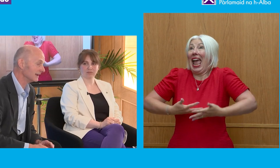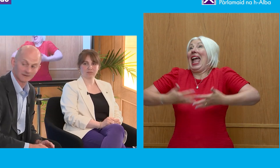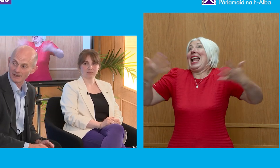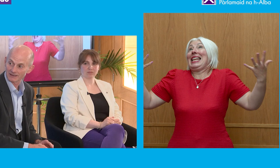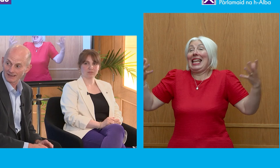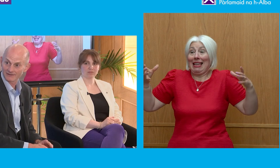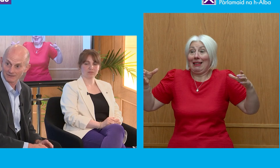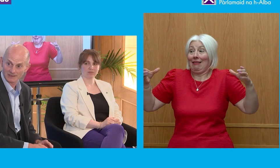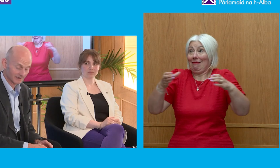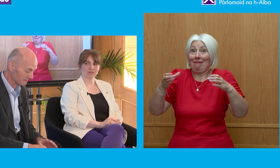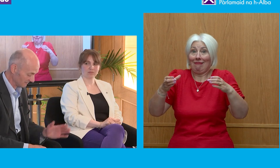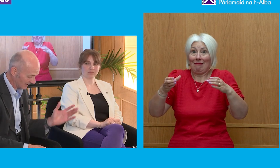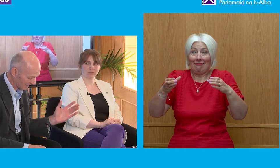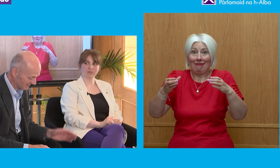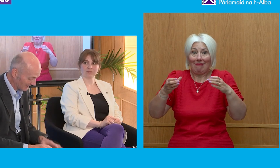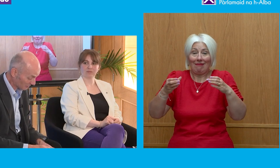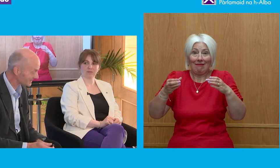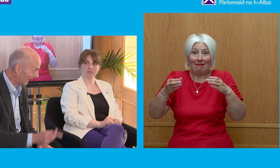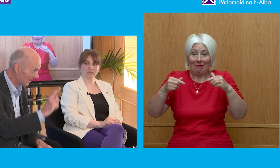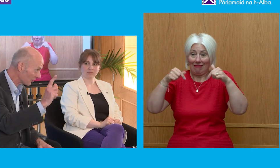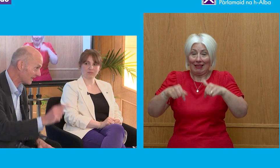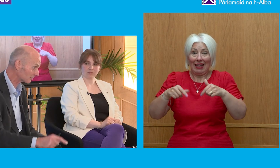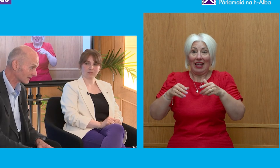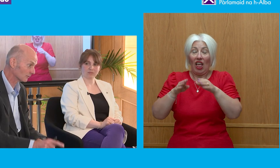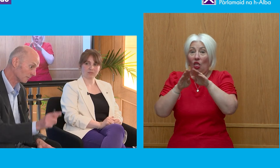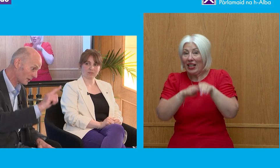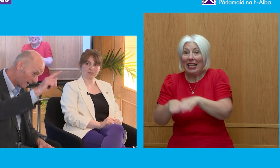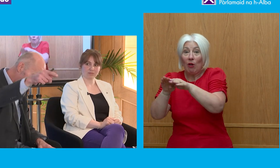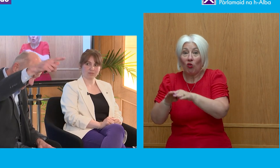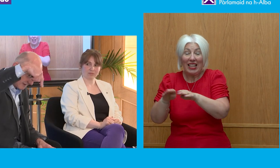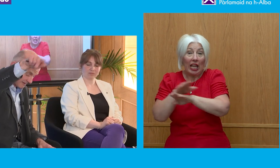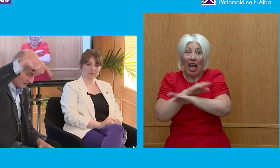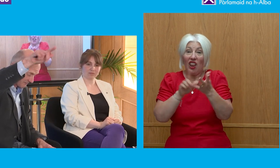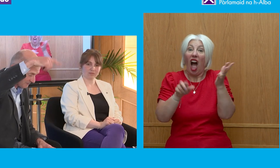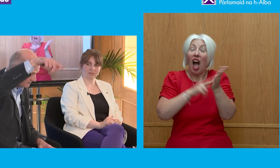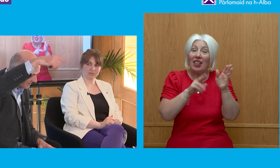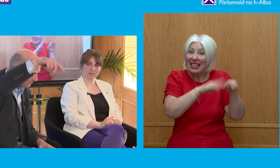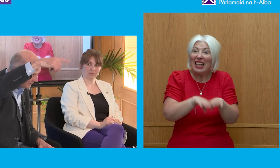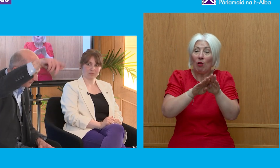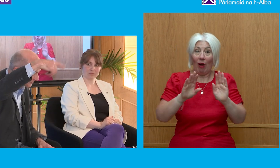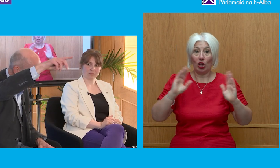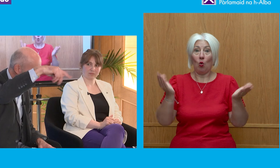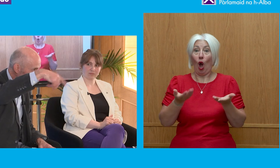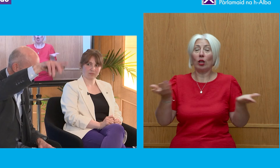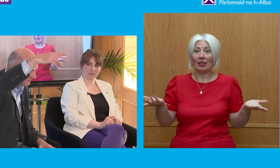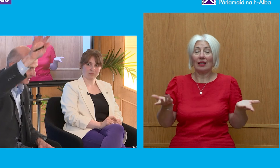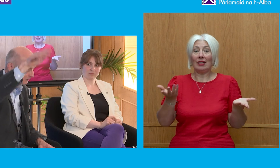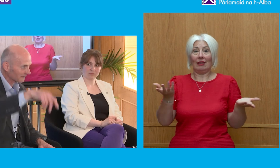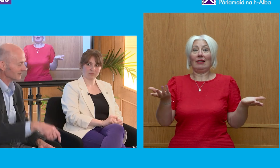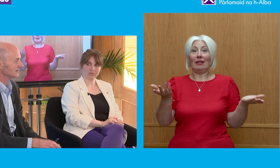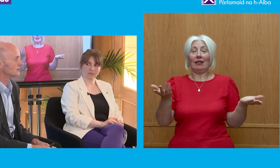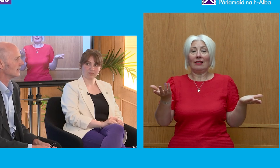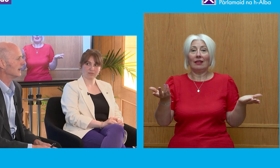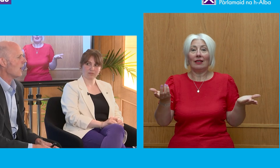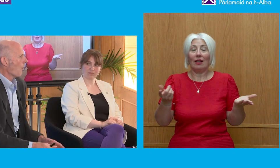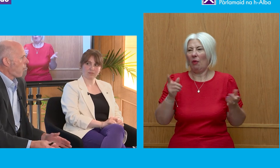in the democratic and undemocratic world, bar the people's representative thingy,